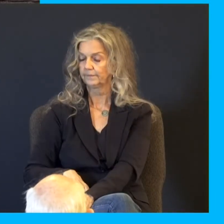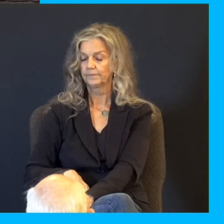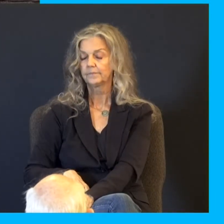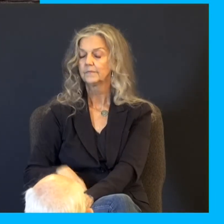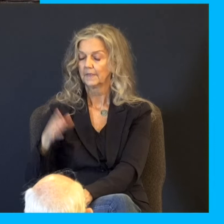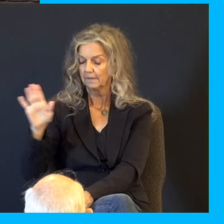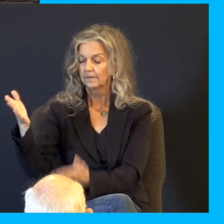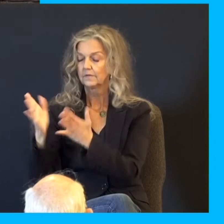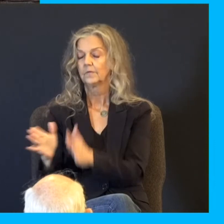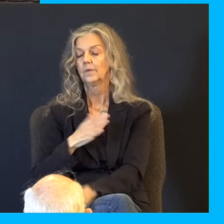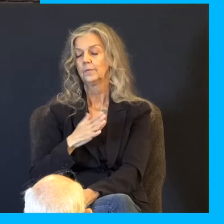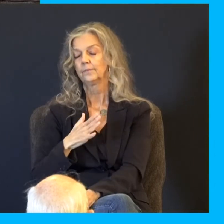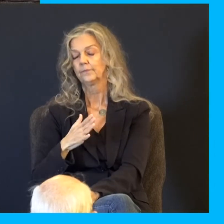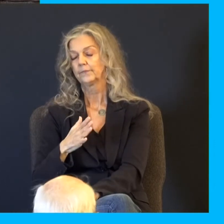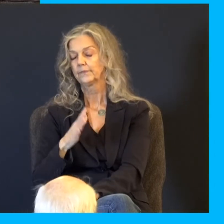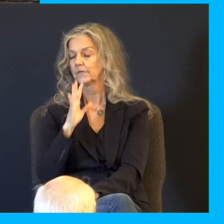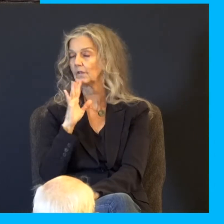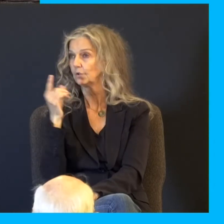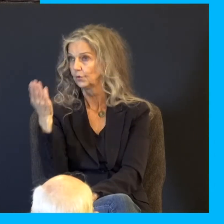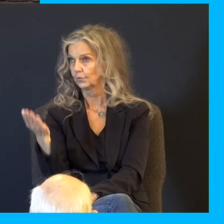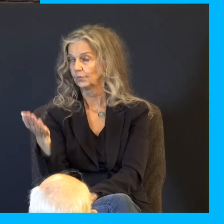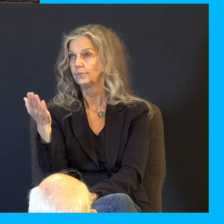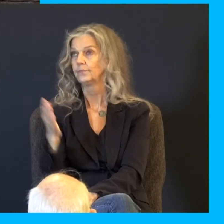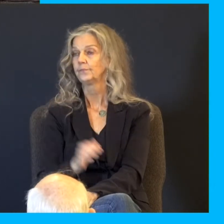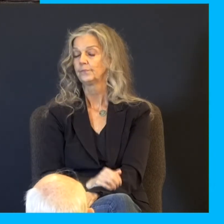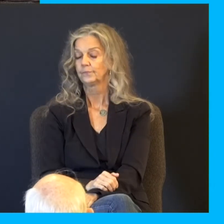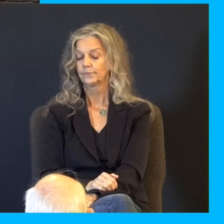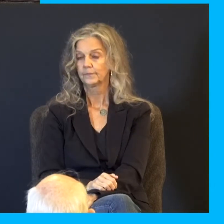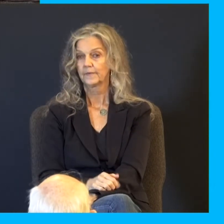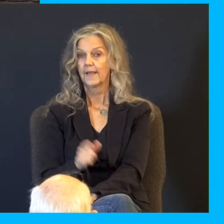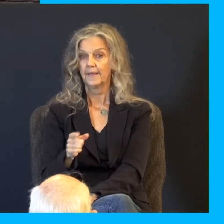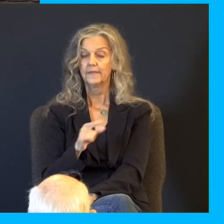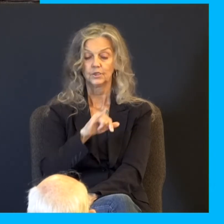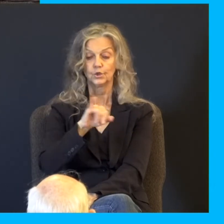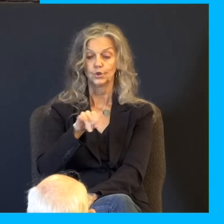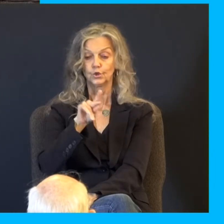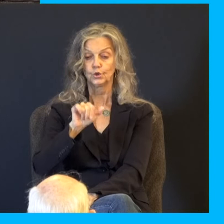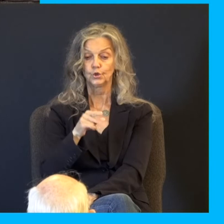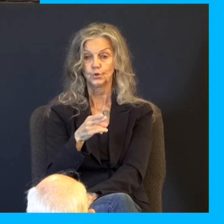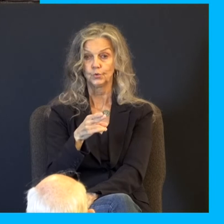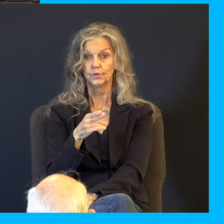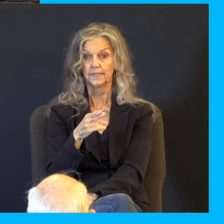servant, I pray thee, speak a word in my Lord's ears. And this speech of Judah's is going to completely unhorse Joseph.